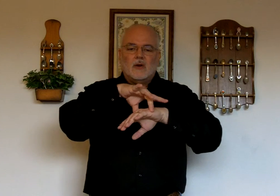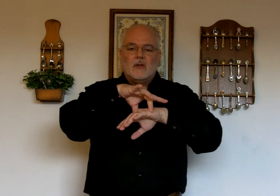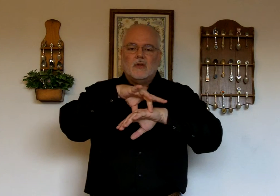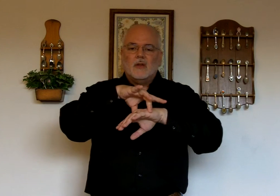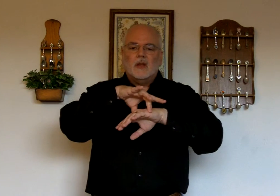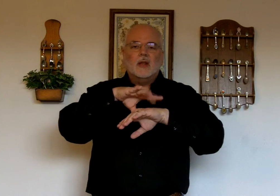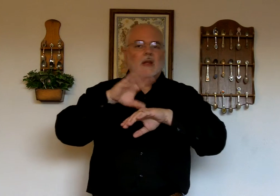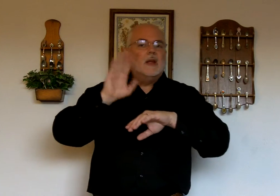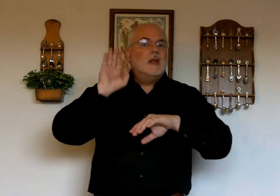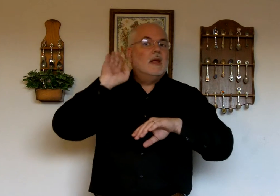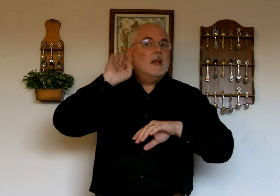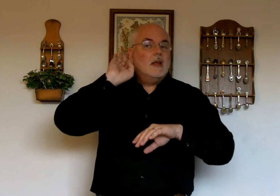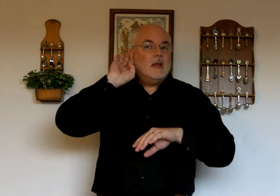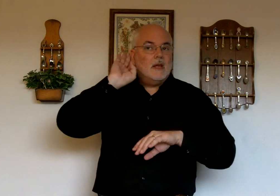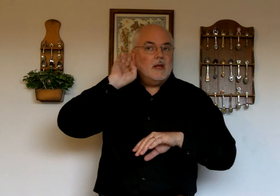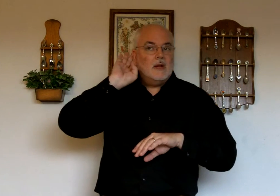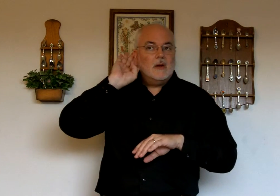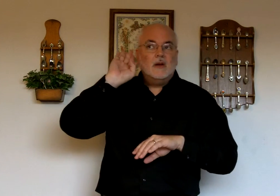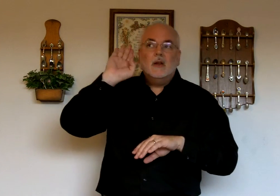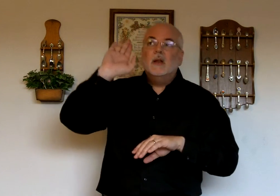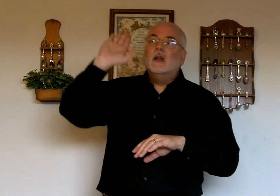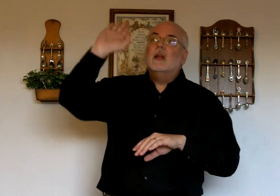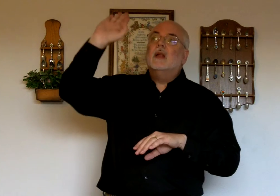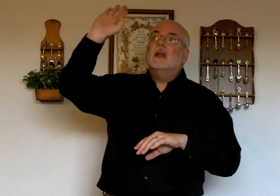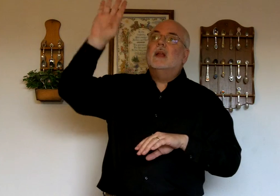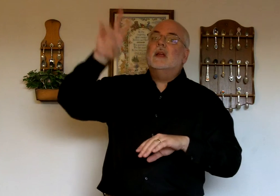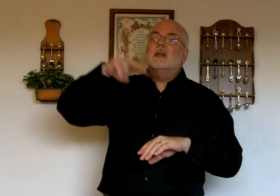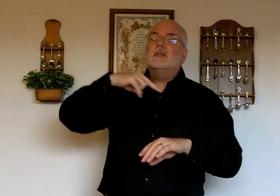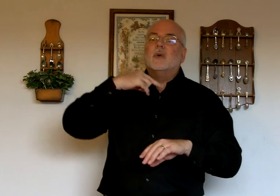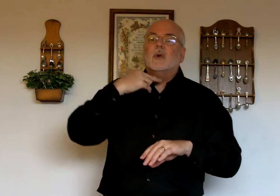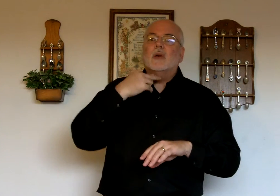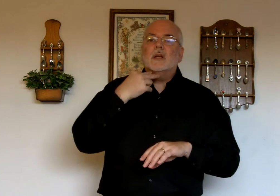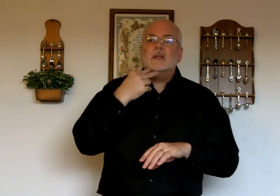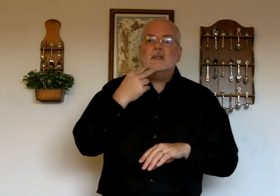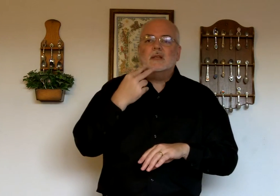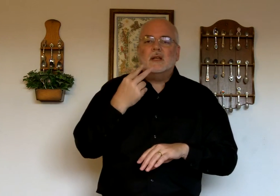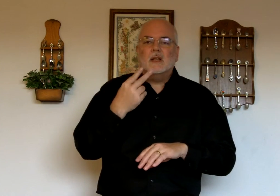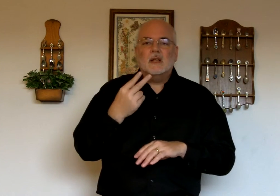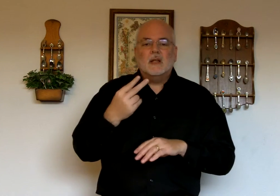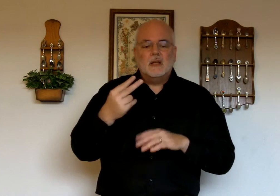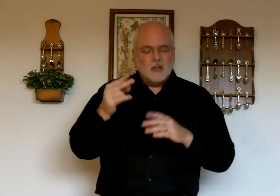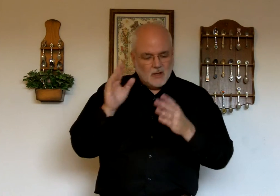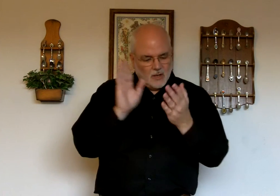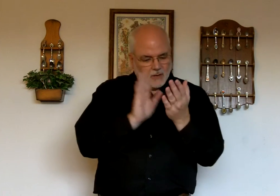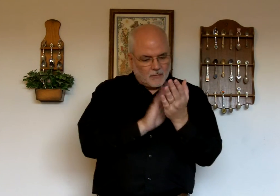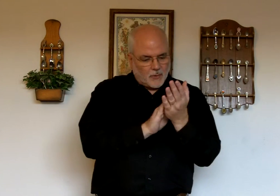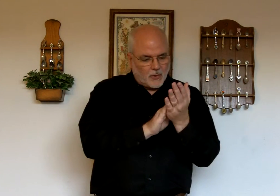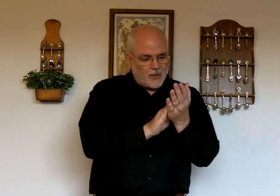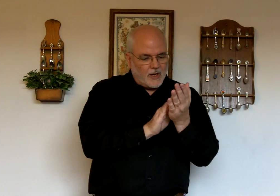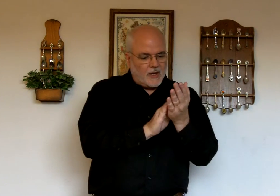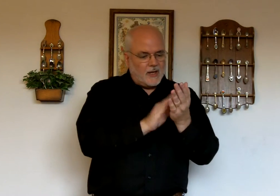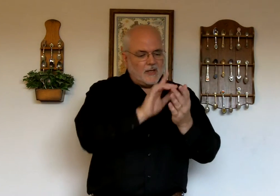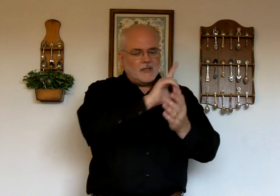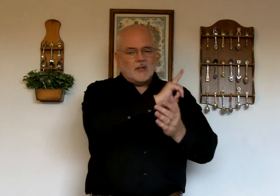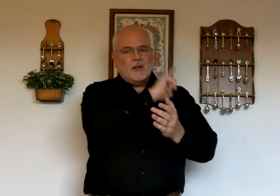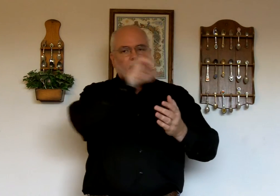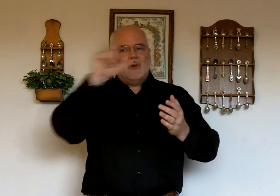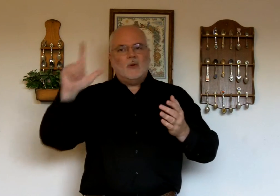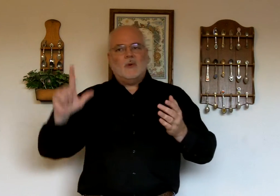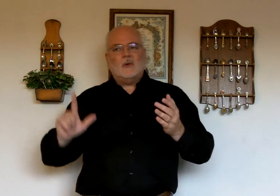hear His voice. Praise the Lord,